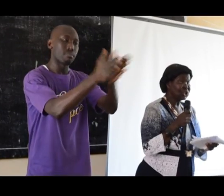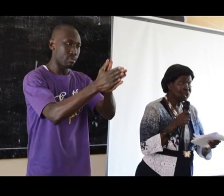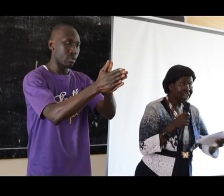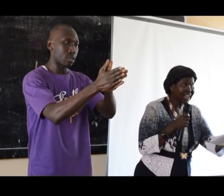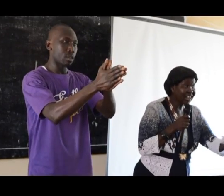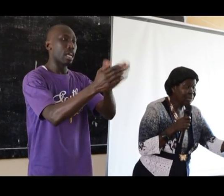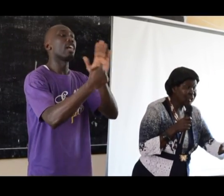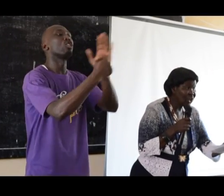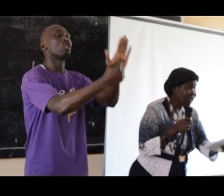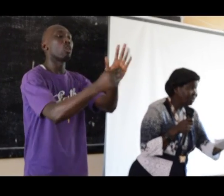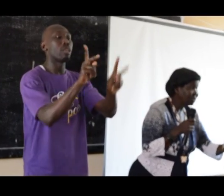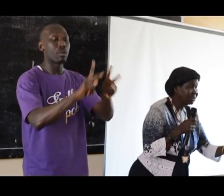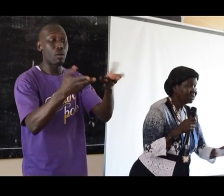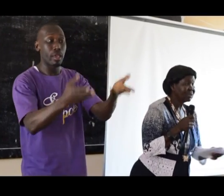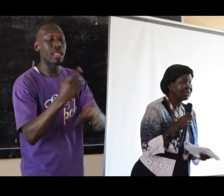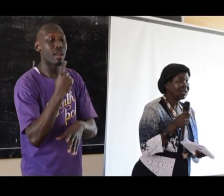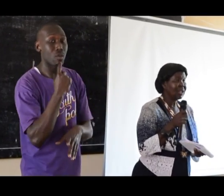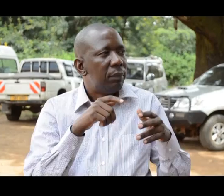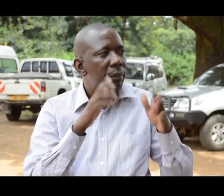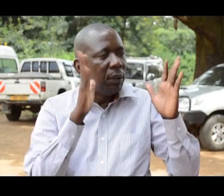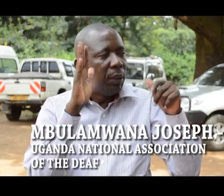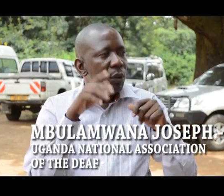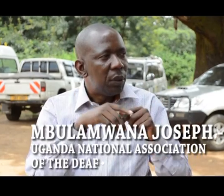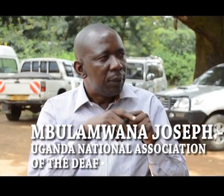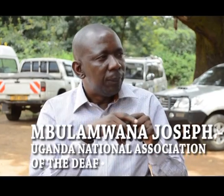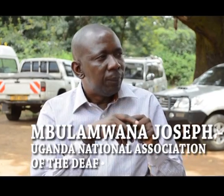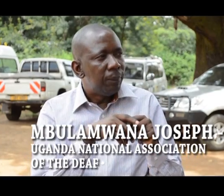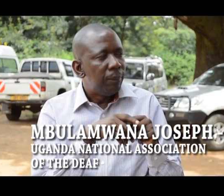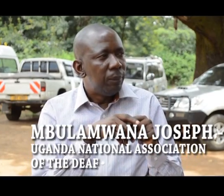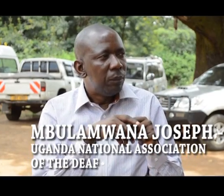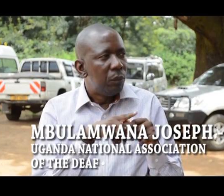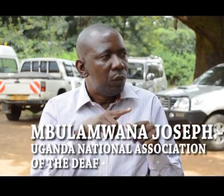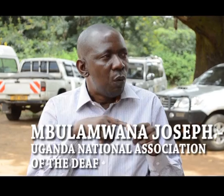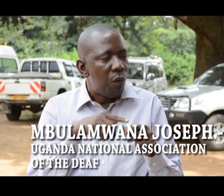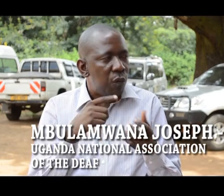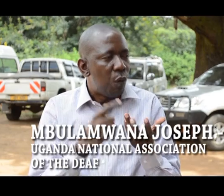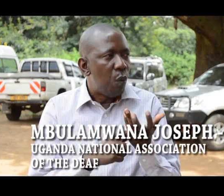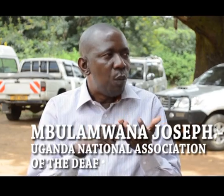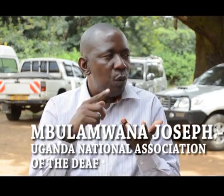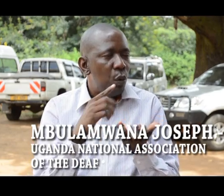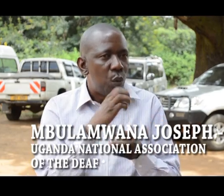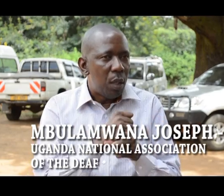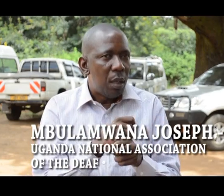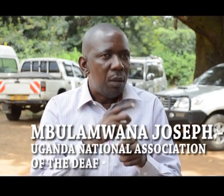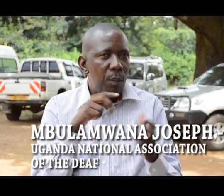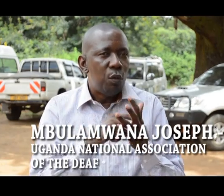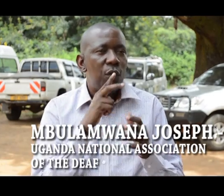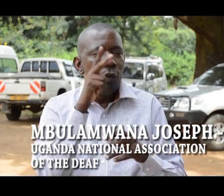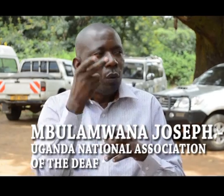is very important because it's a part of the Deaf Awareness Week. And we always hold these